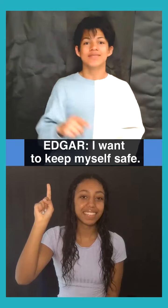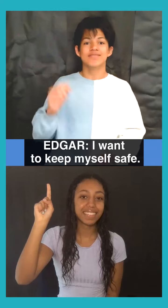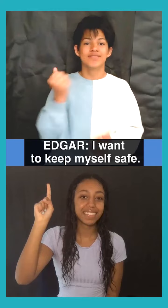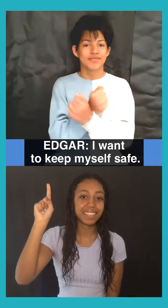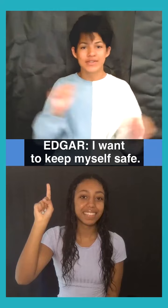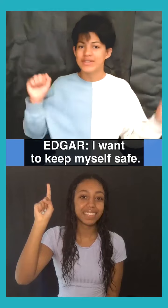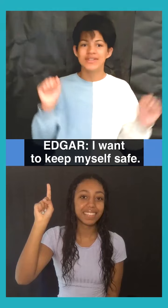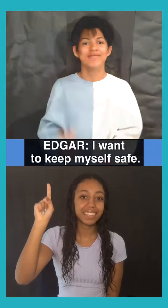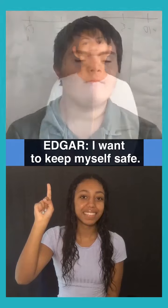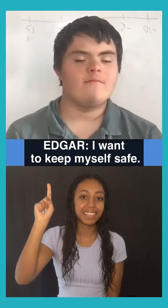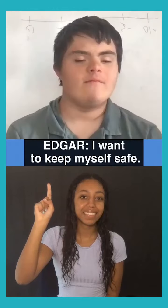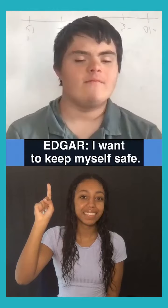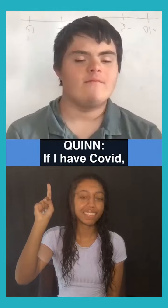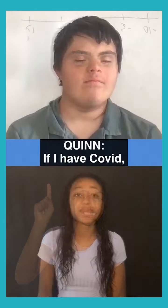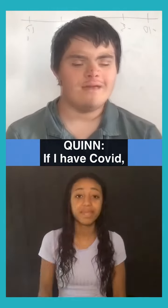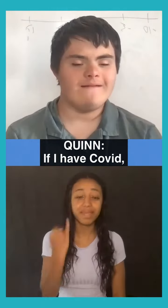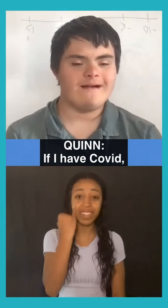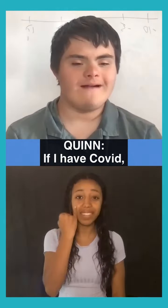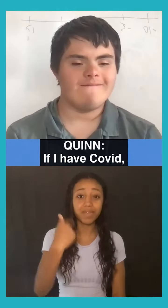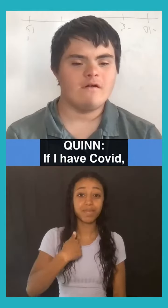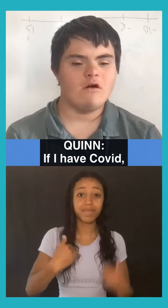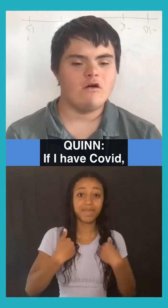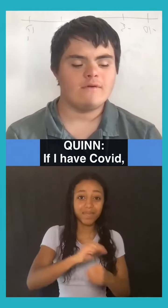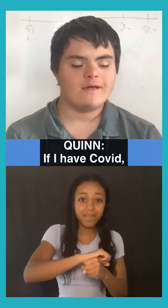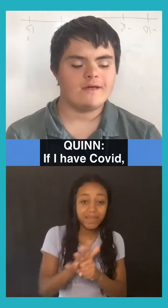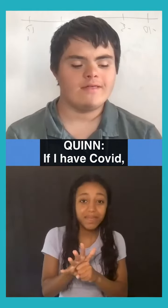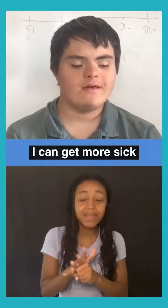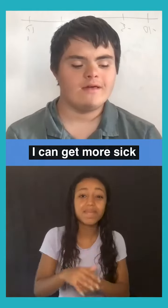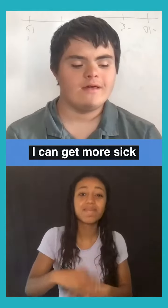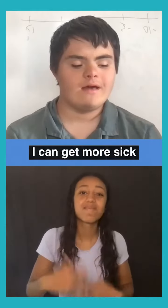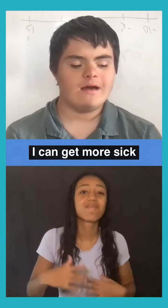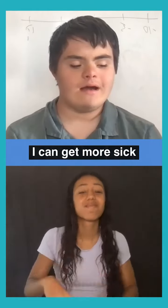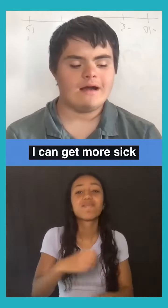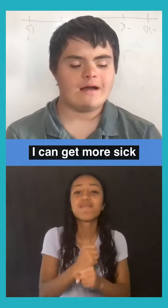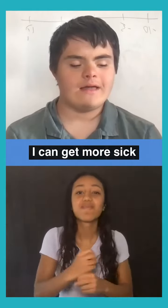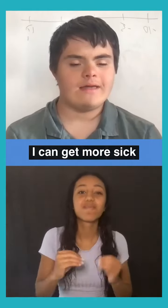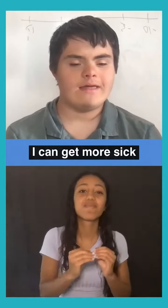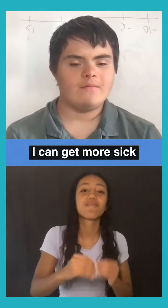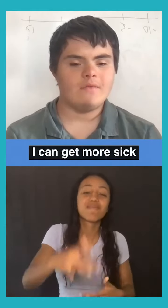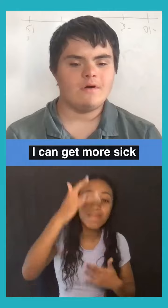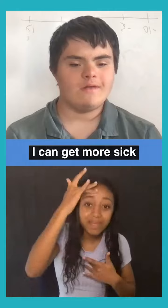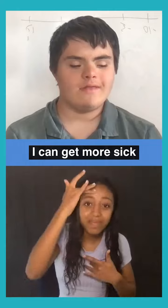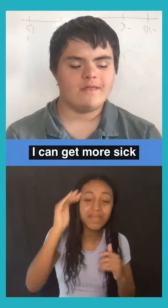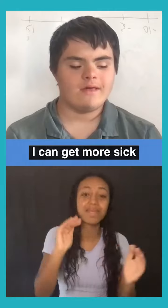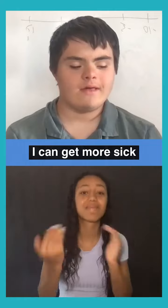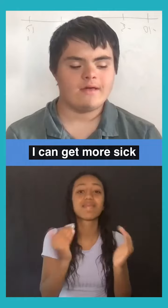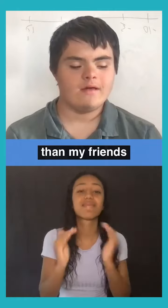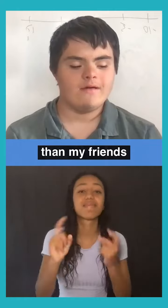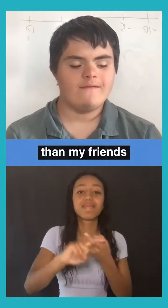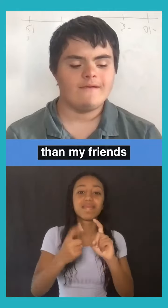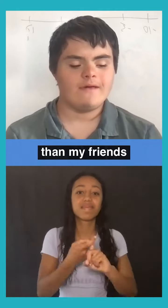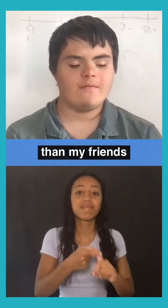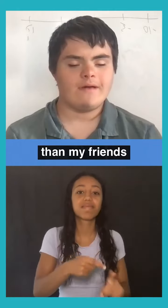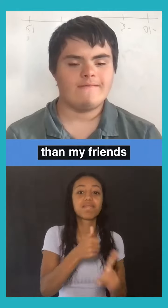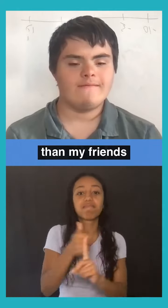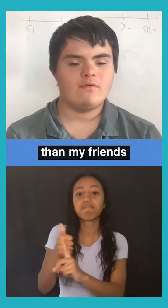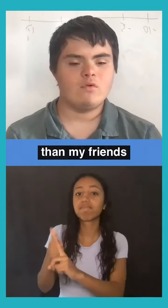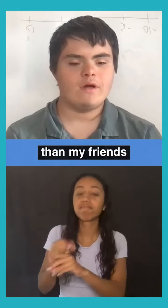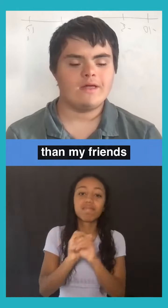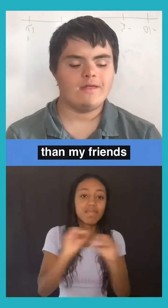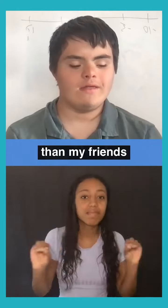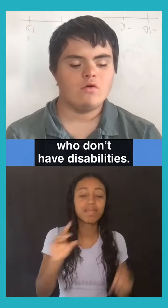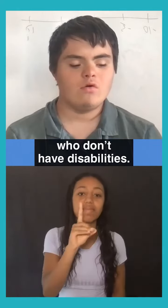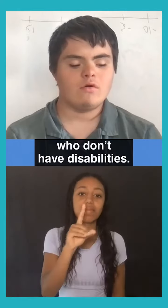myself safe. Quinn. If I have COVID, I can get more sick than my